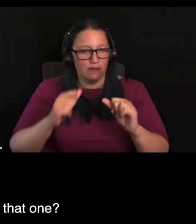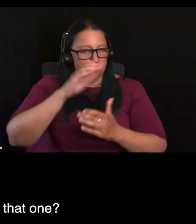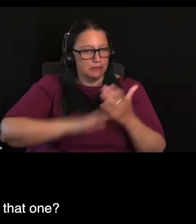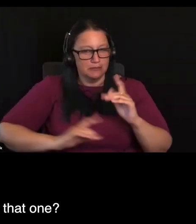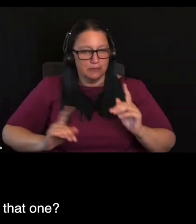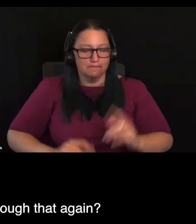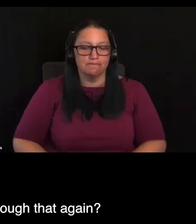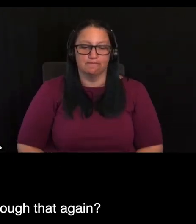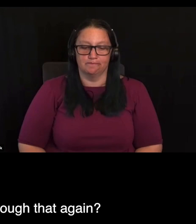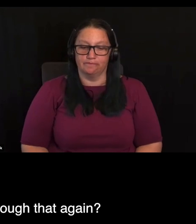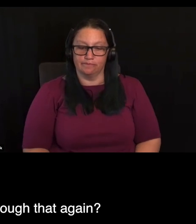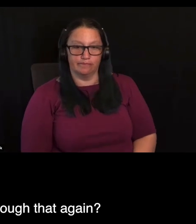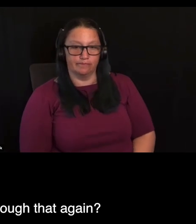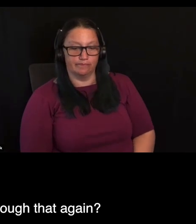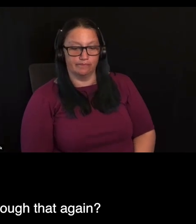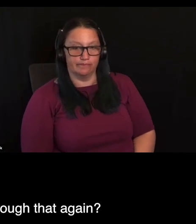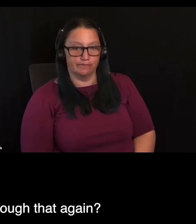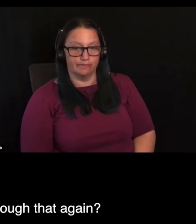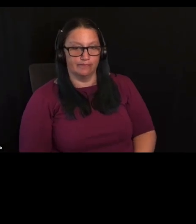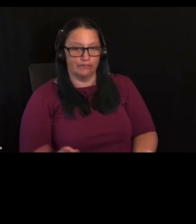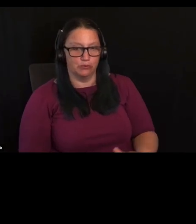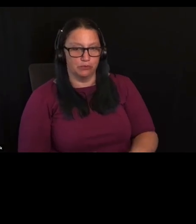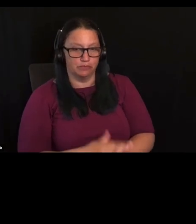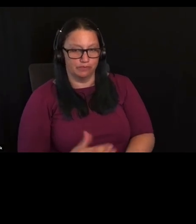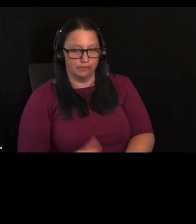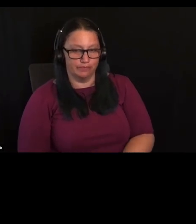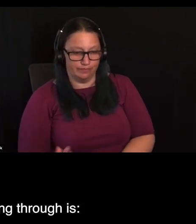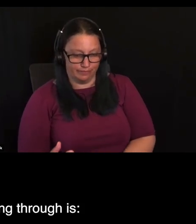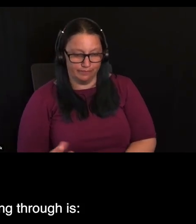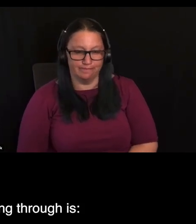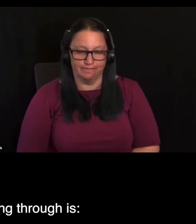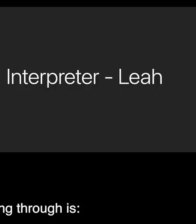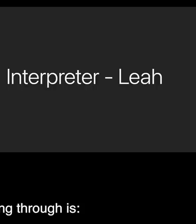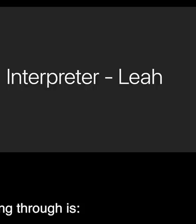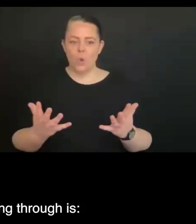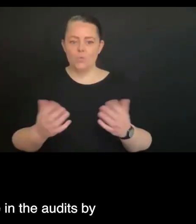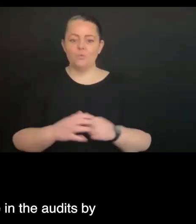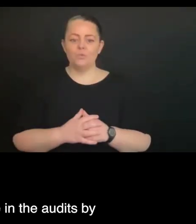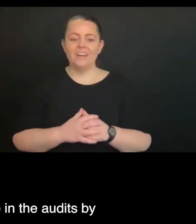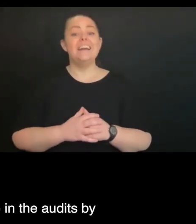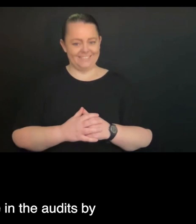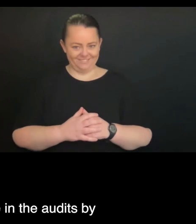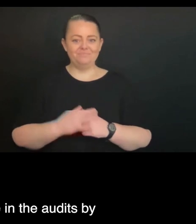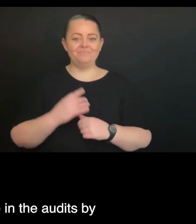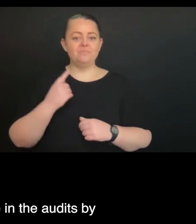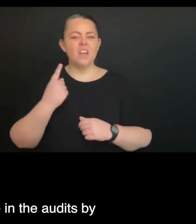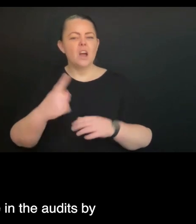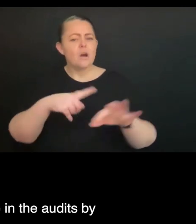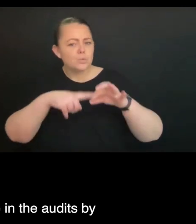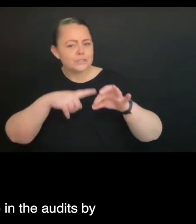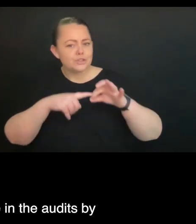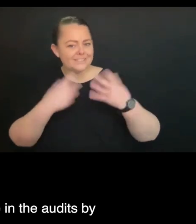talk to that one? I'm sorry, can I just get you through that again? So one of the comments coming through is how will we engage